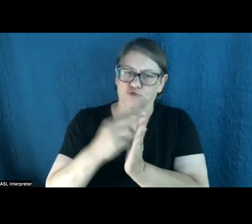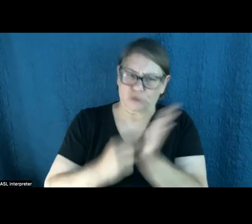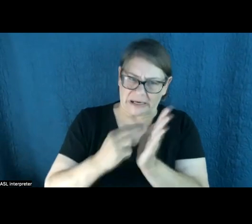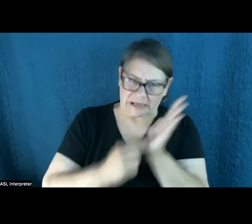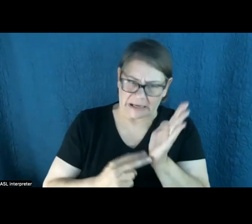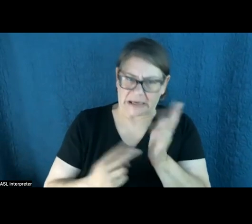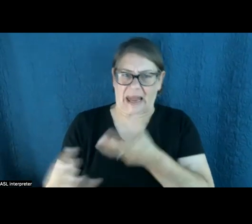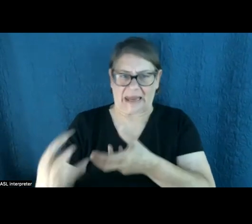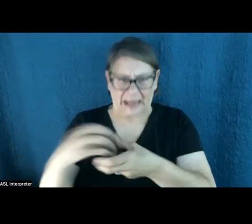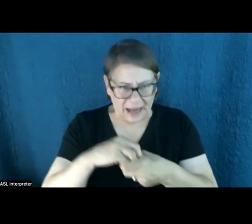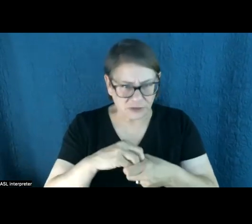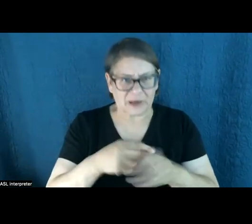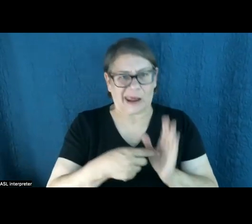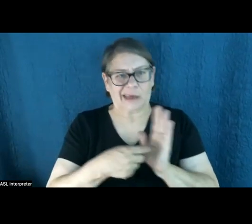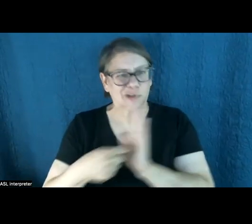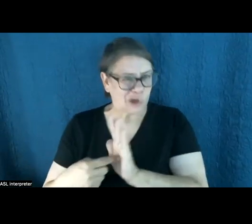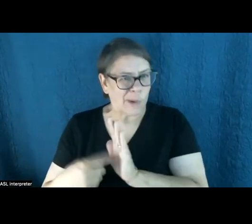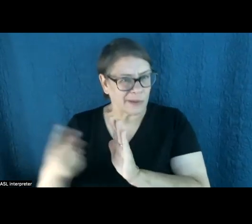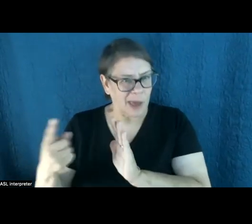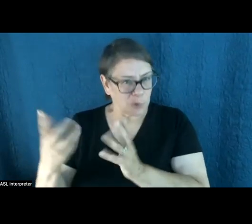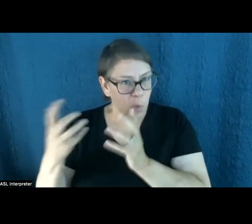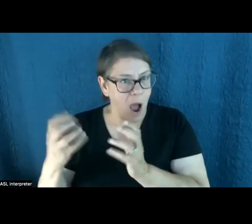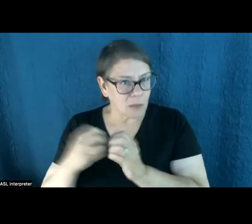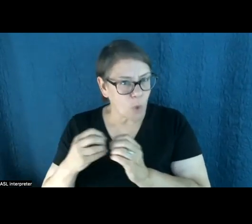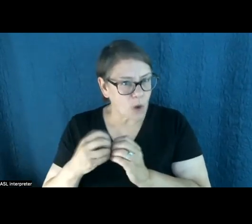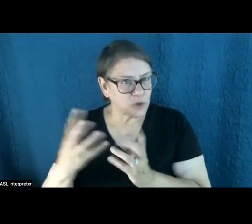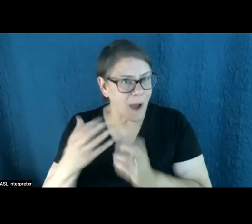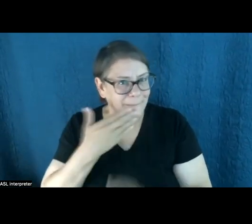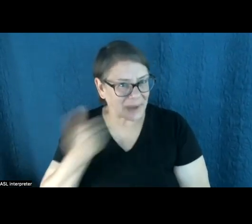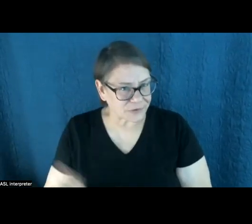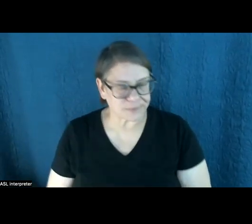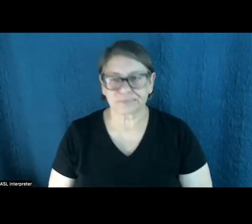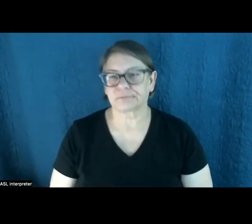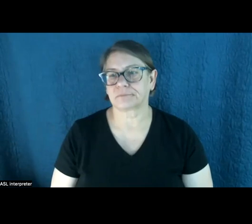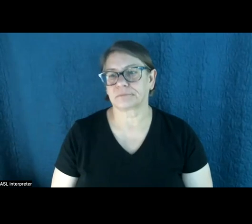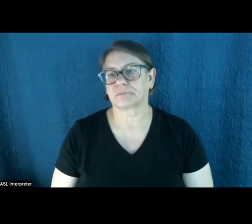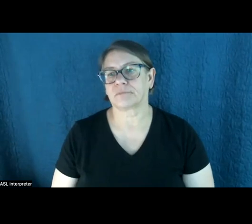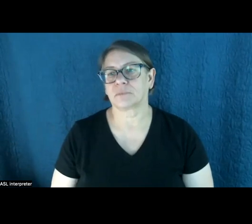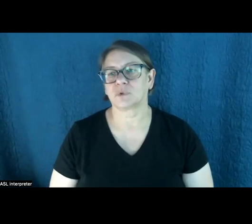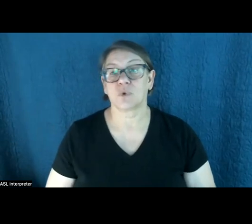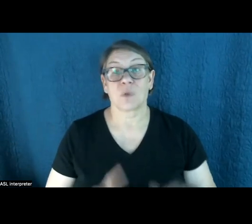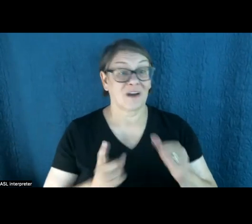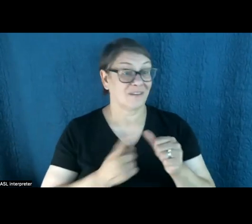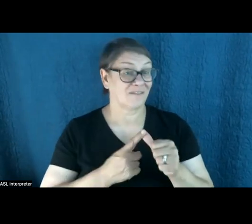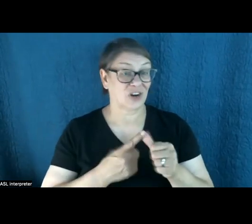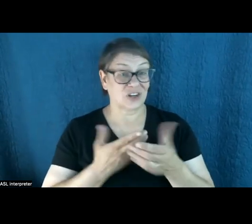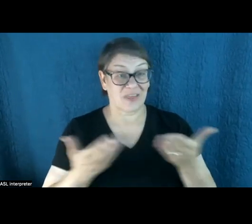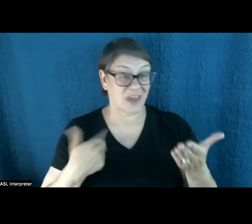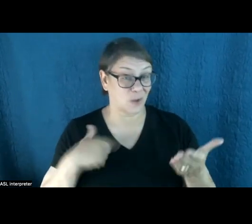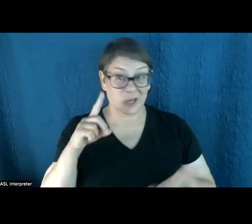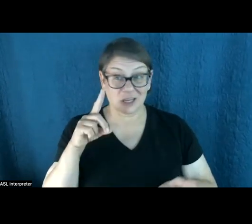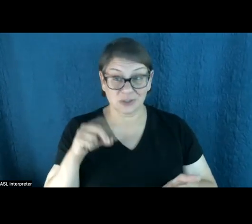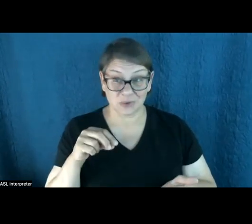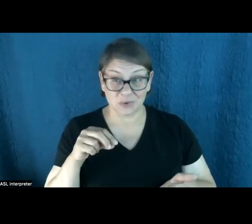you're an active participant and urging people to do more and better. So I think the first and most important lesson that I've got is